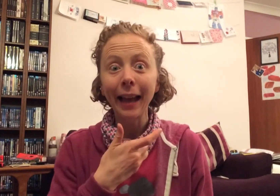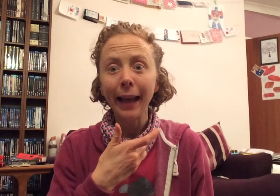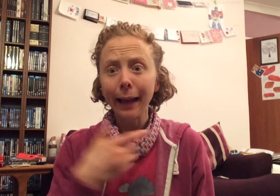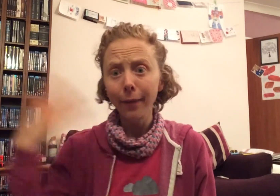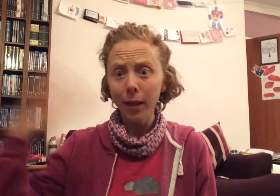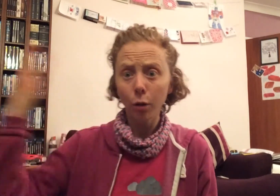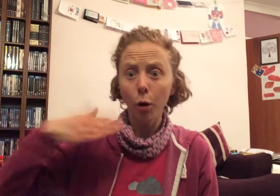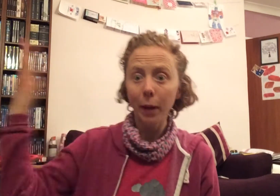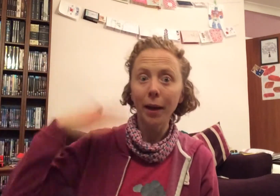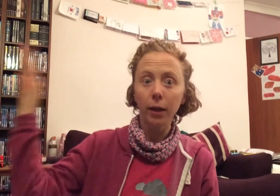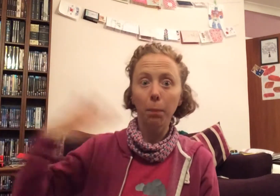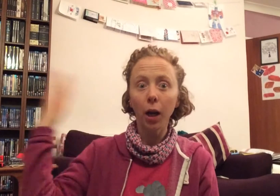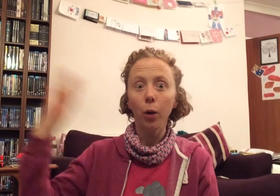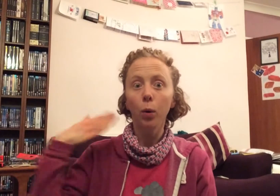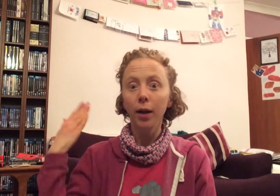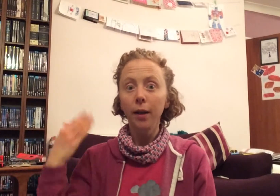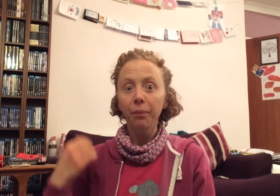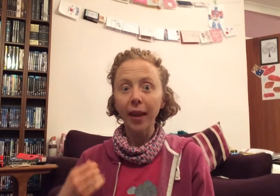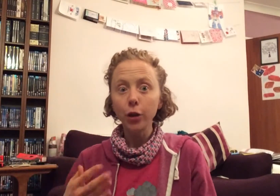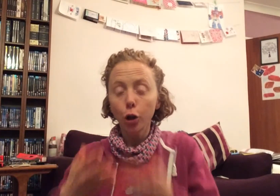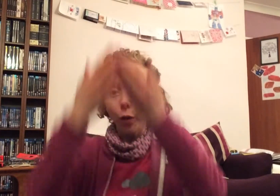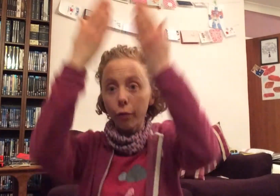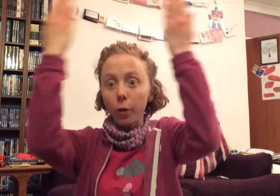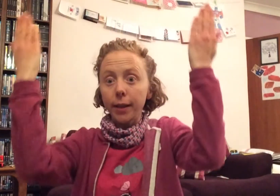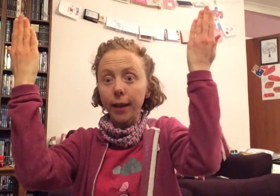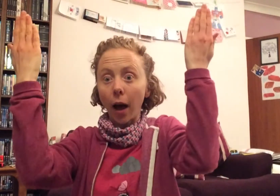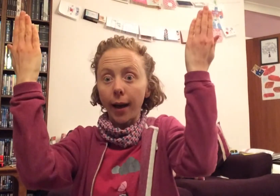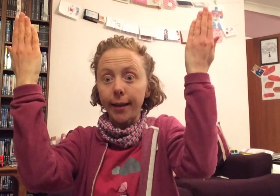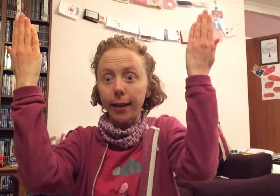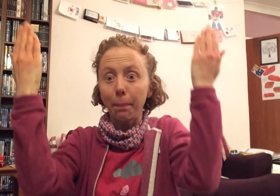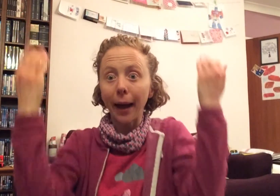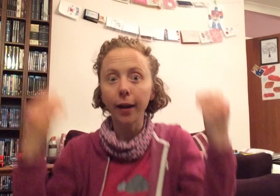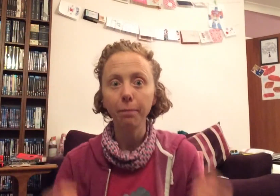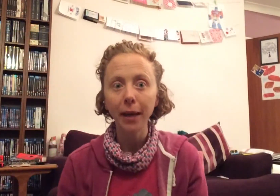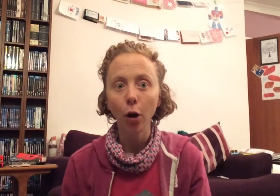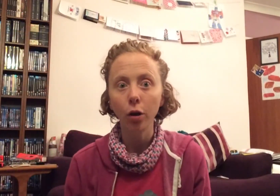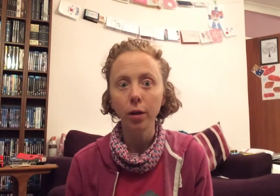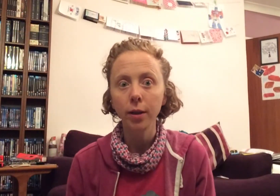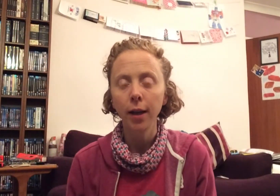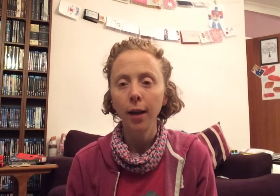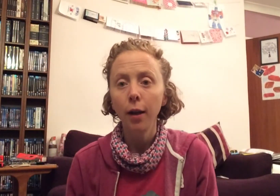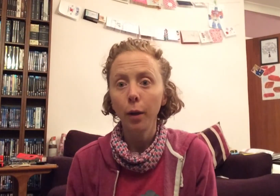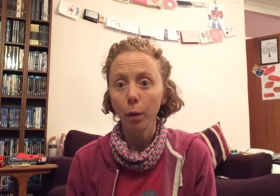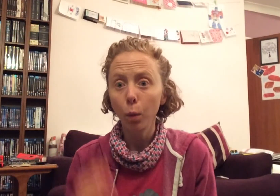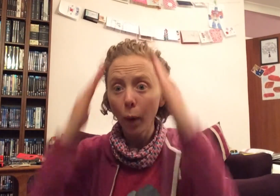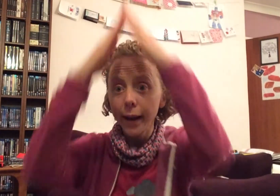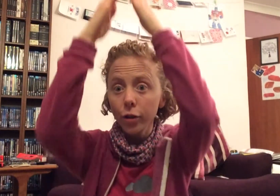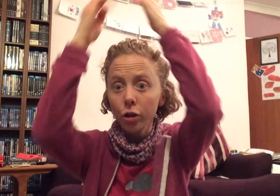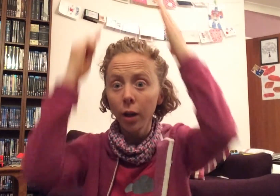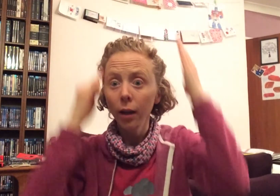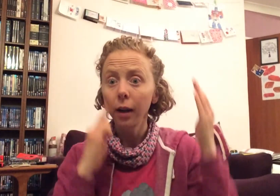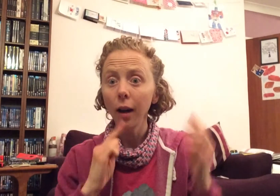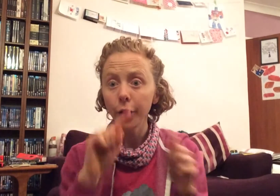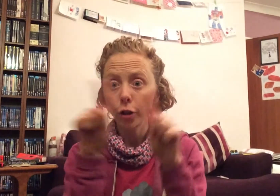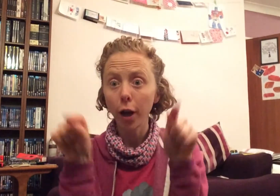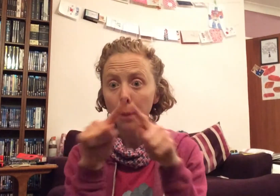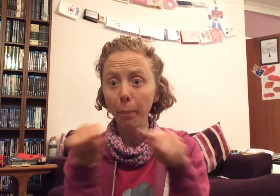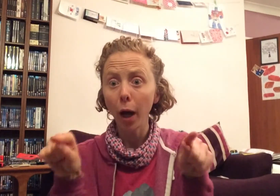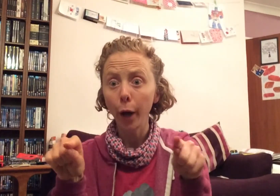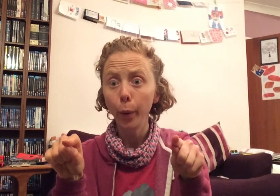and the stormy wind blew. They shot through the sky, to the back of beyond. The witch clutched her bow,